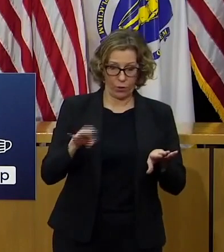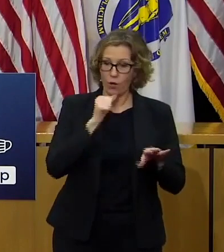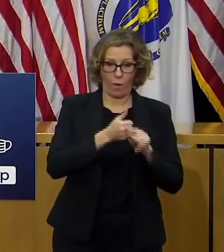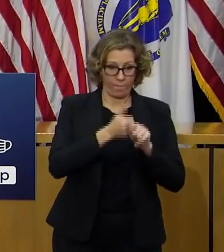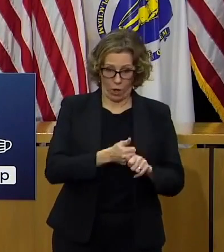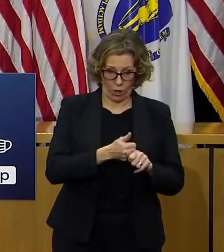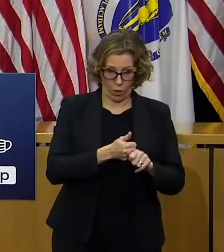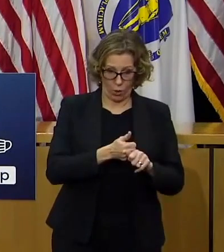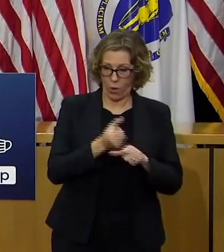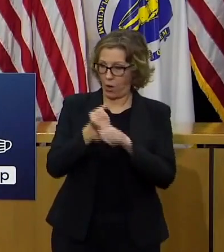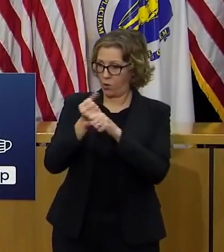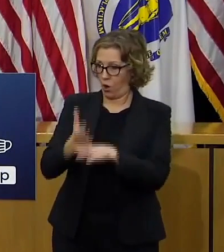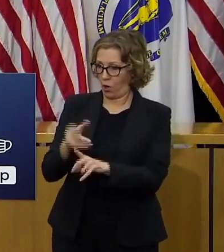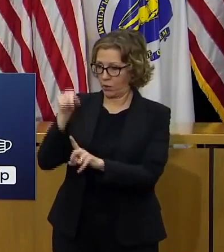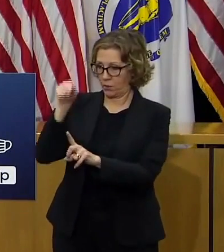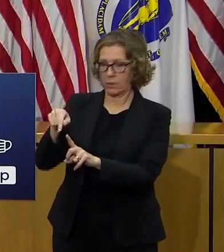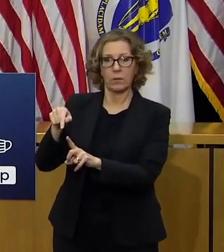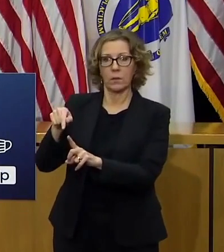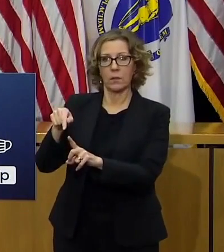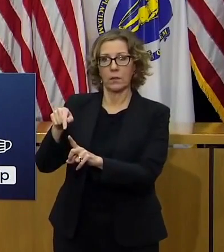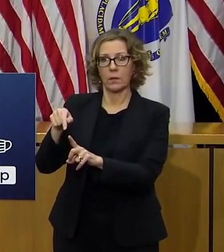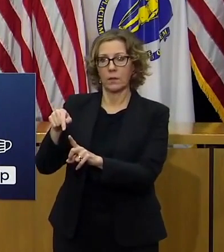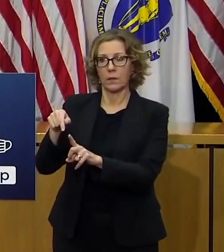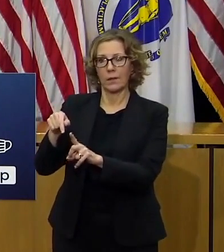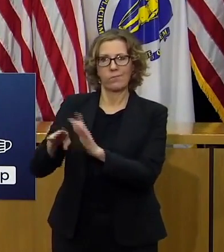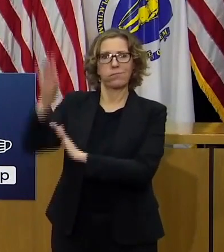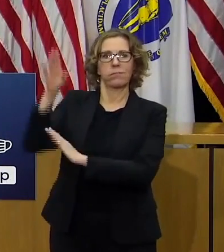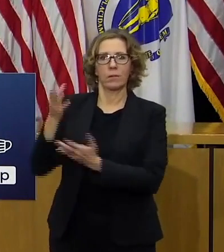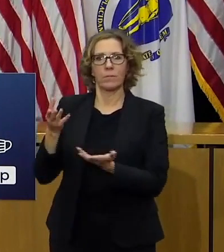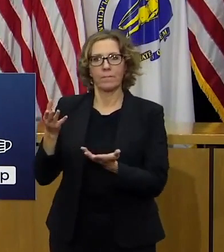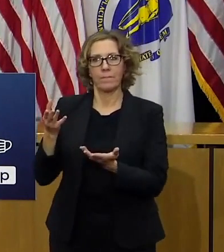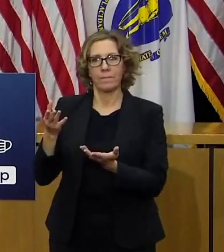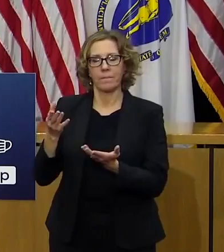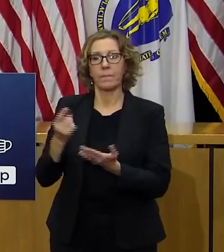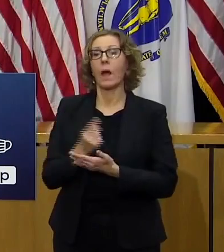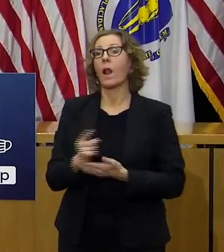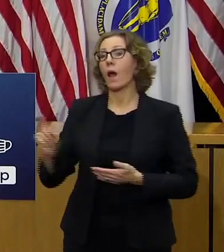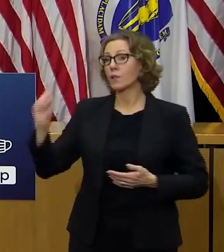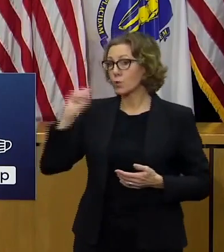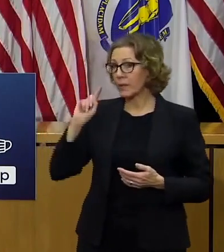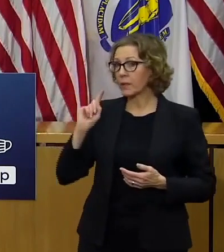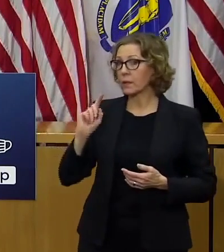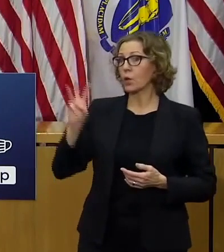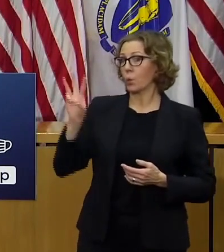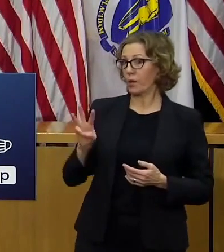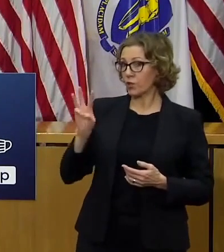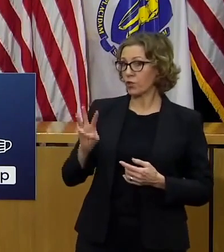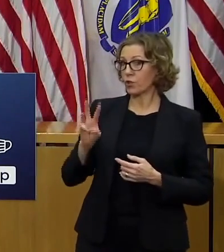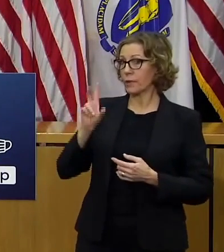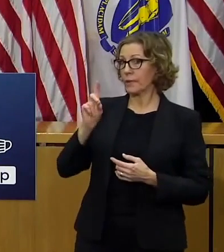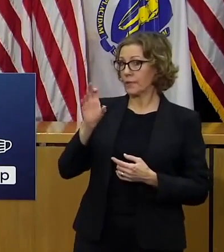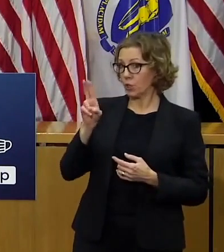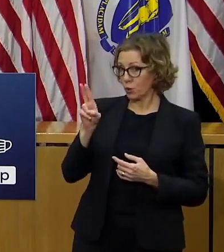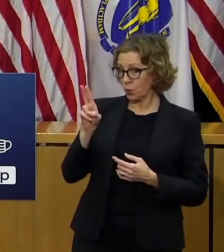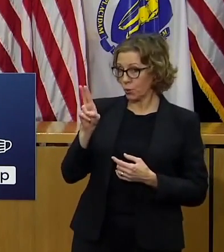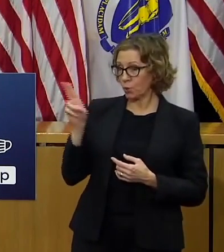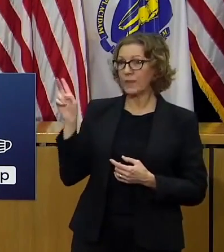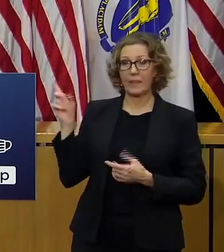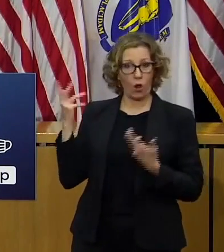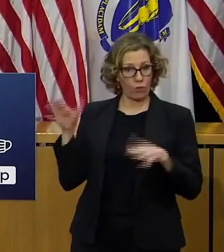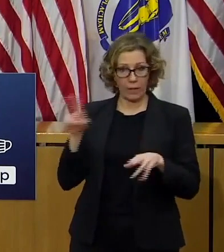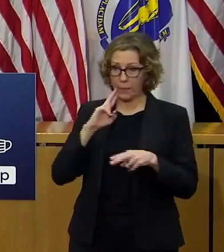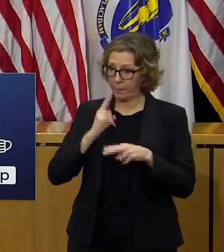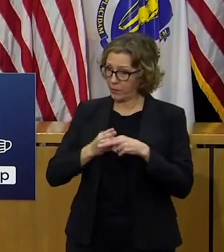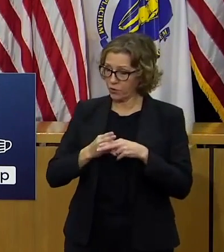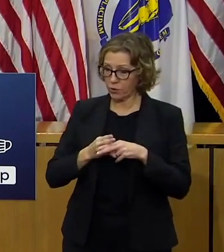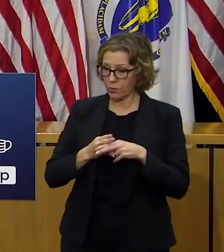and as eric dixon said last week and i thought it was perfect most people in massachusetts most of the time do the right thing and god bless them